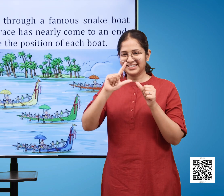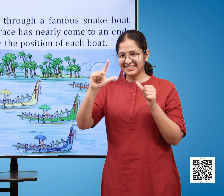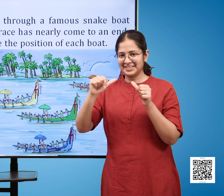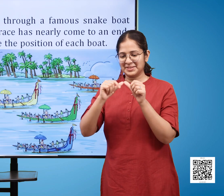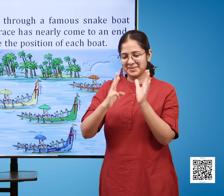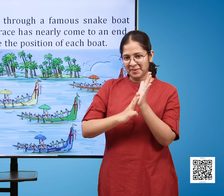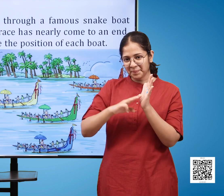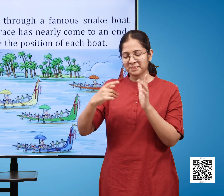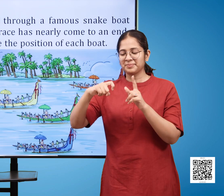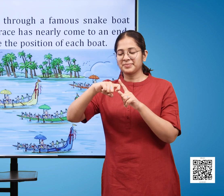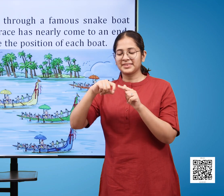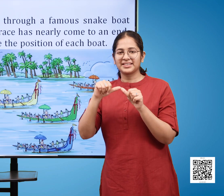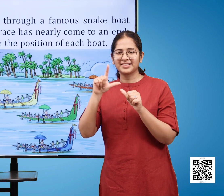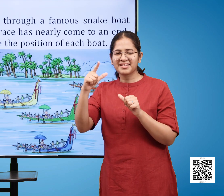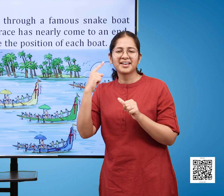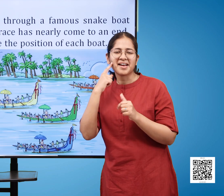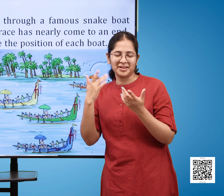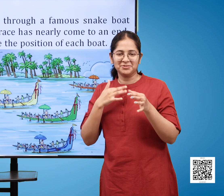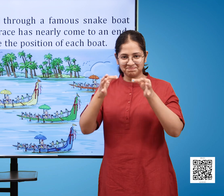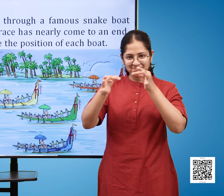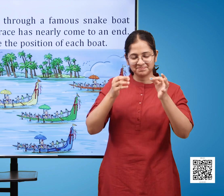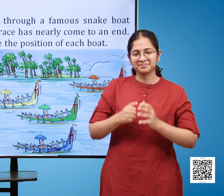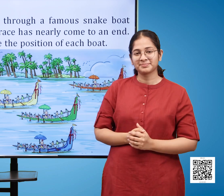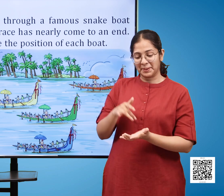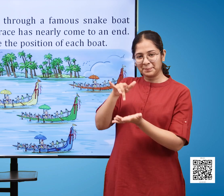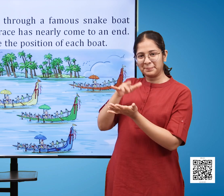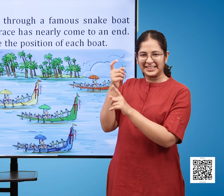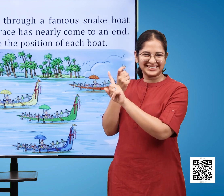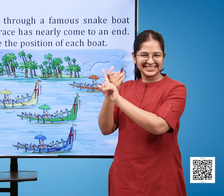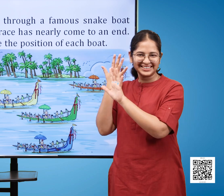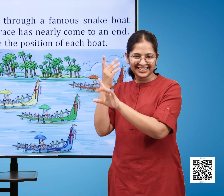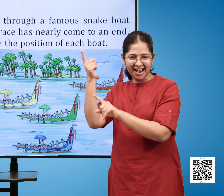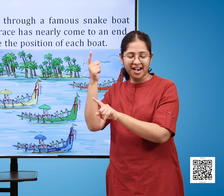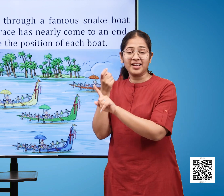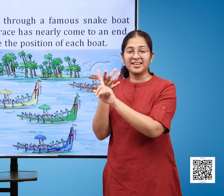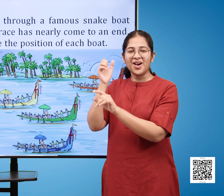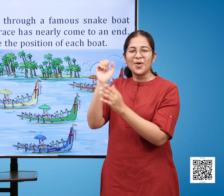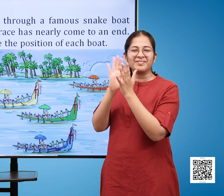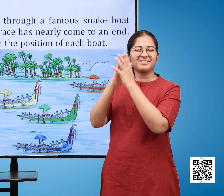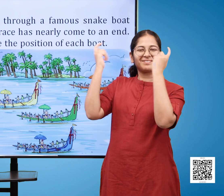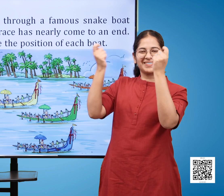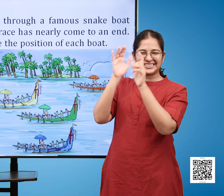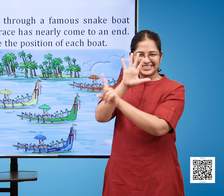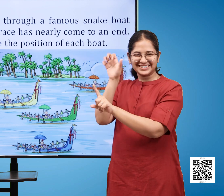In Kerala Onam is celebrated through a famous snake boat race called as Varlam Kali